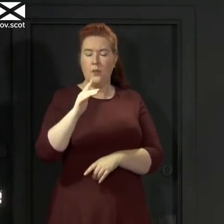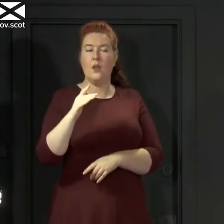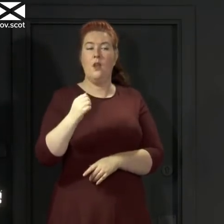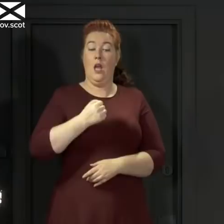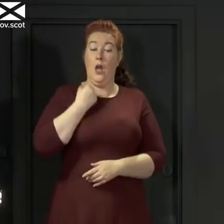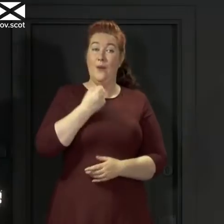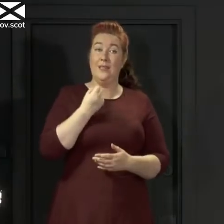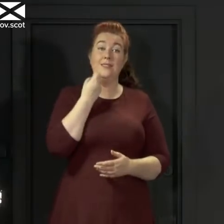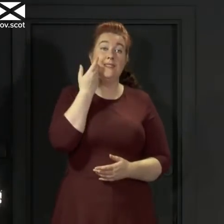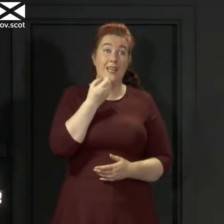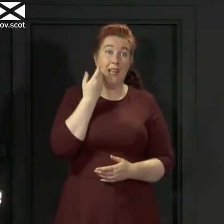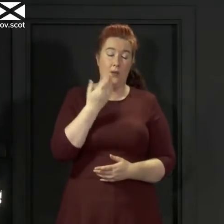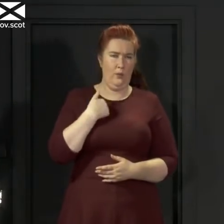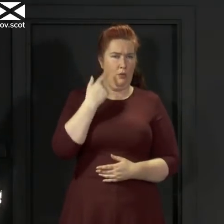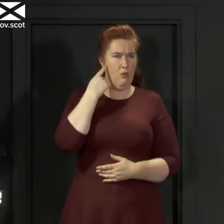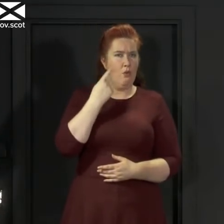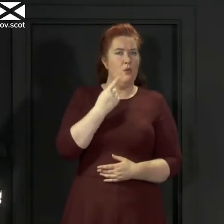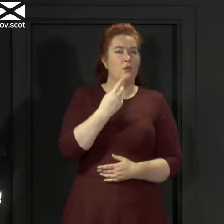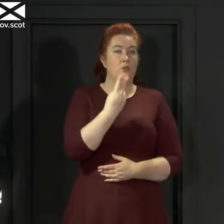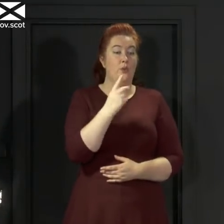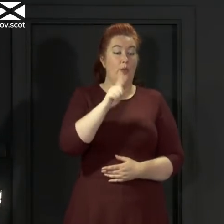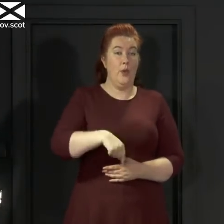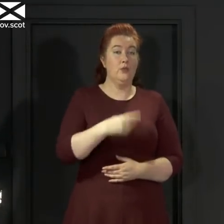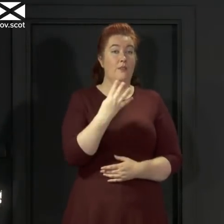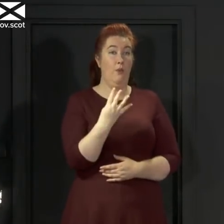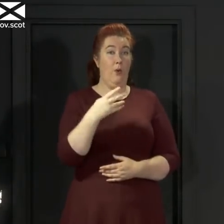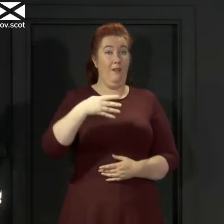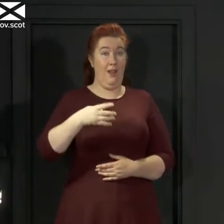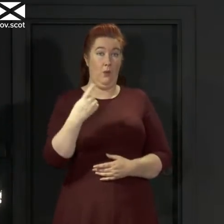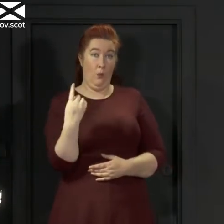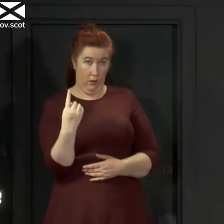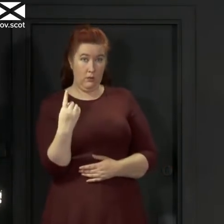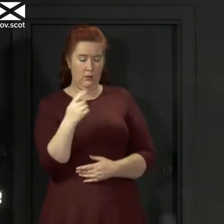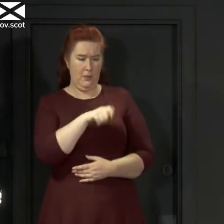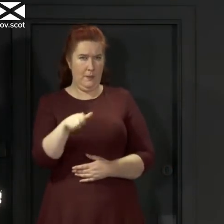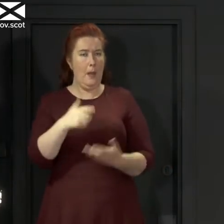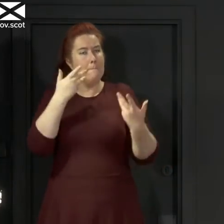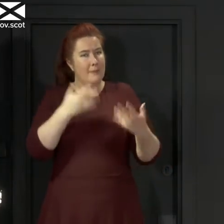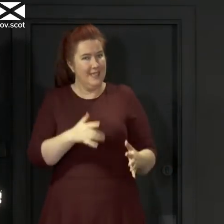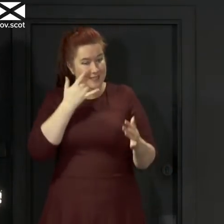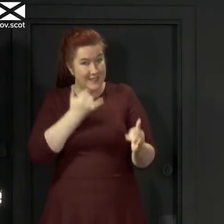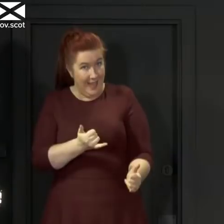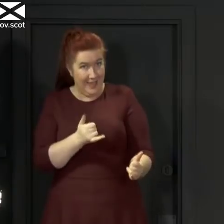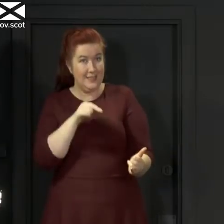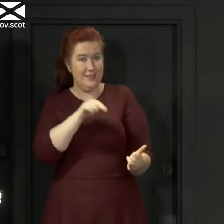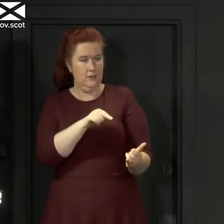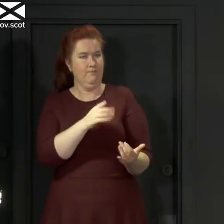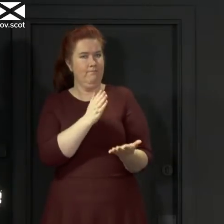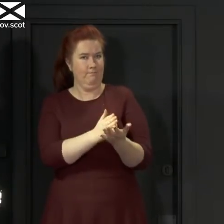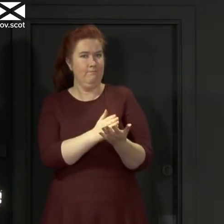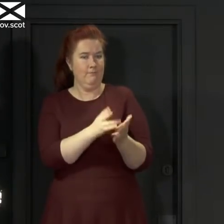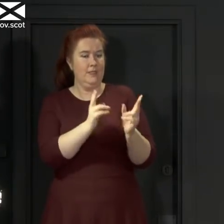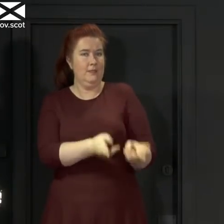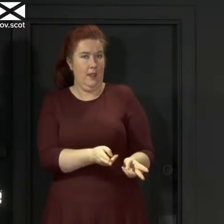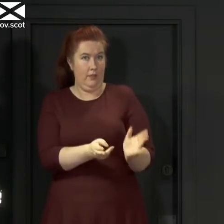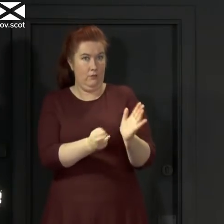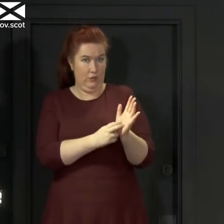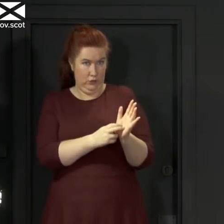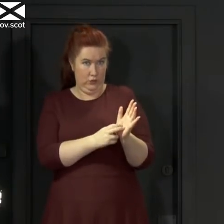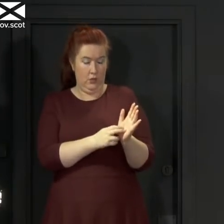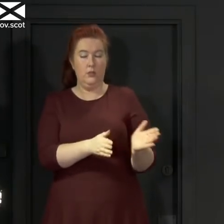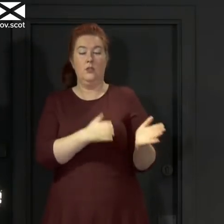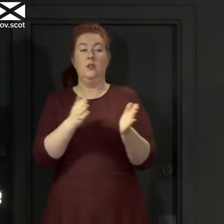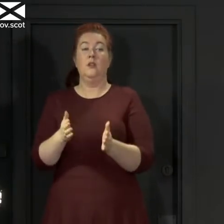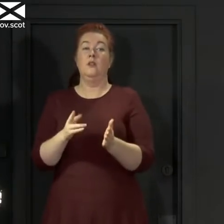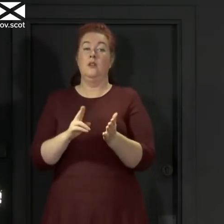to our daily figures, 2,491 deaths of people who had tested positive had been registered. Today's